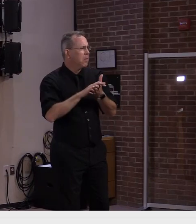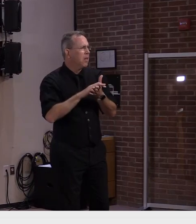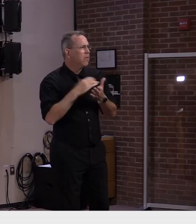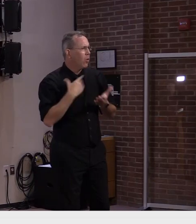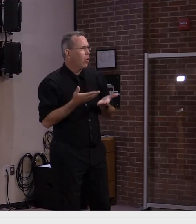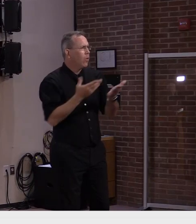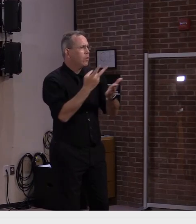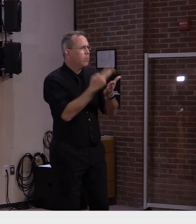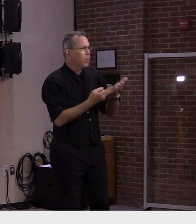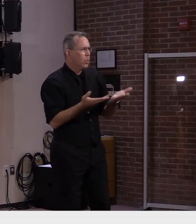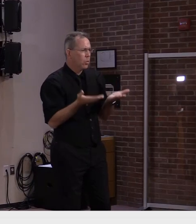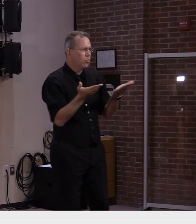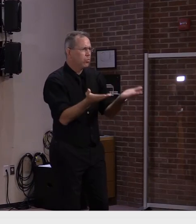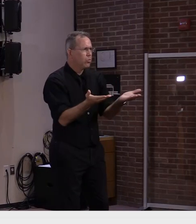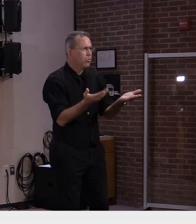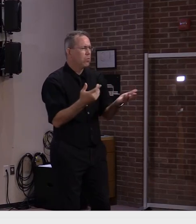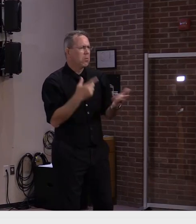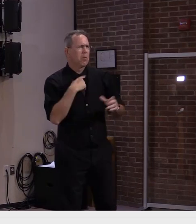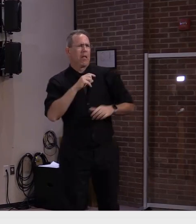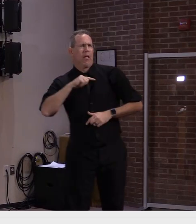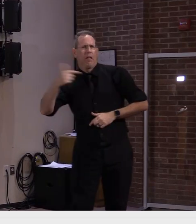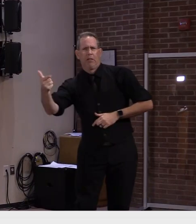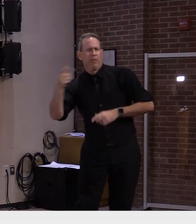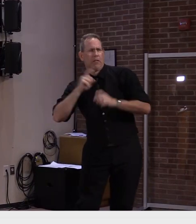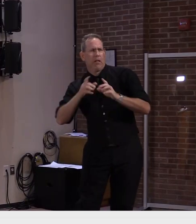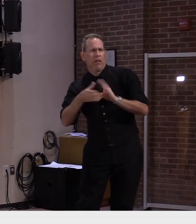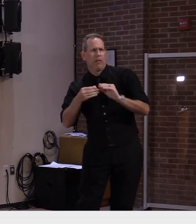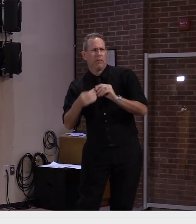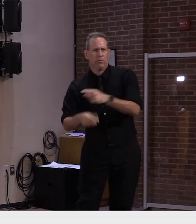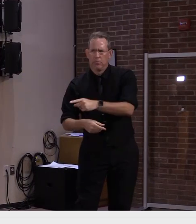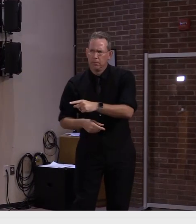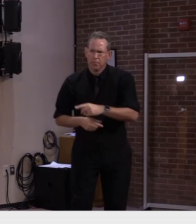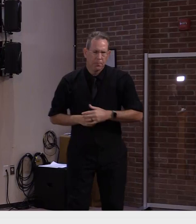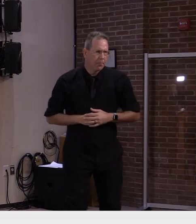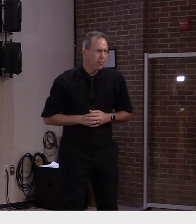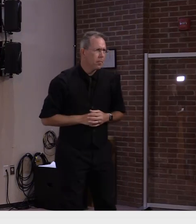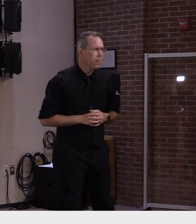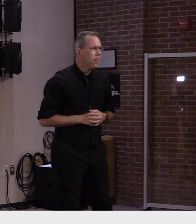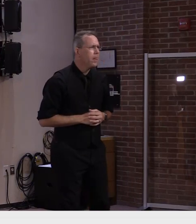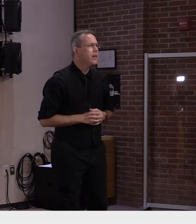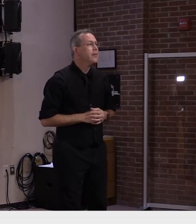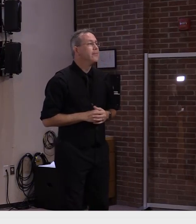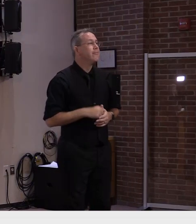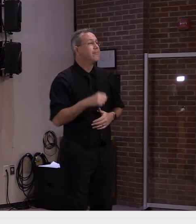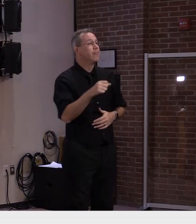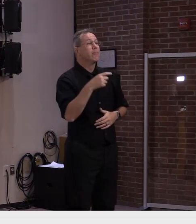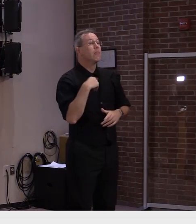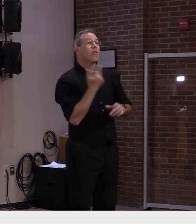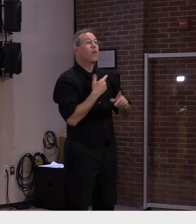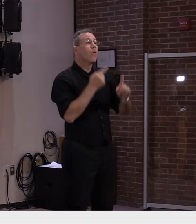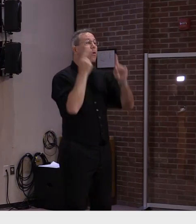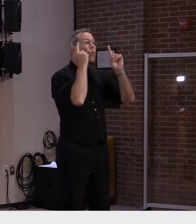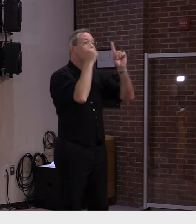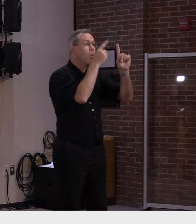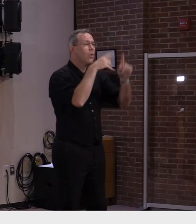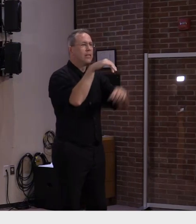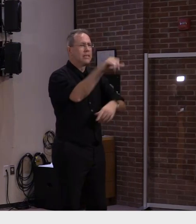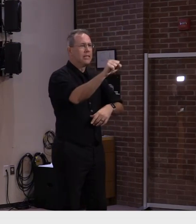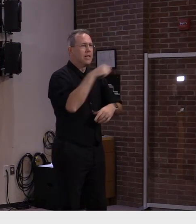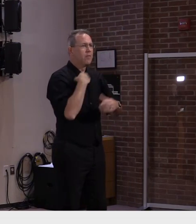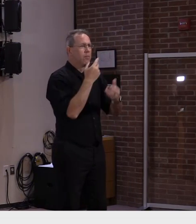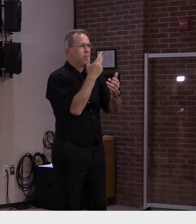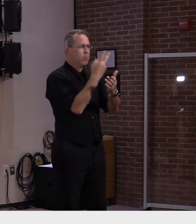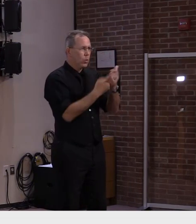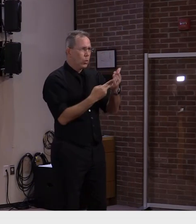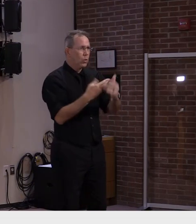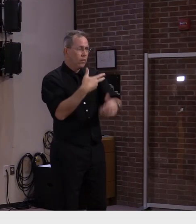Yeah, Greg, we were moving and we are still moving towards having combined sites testing and vaccine. About 14